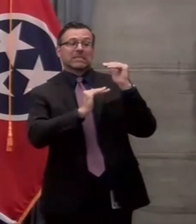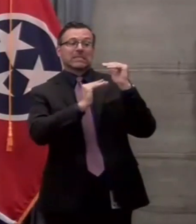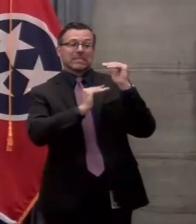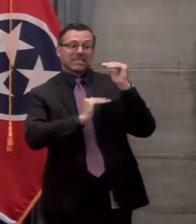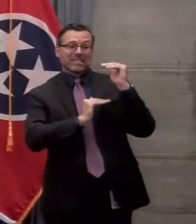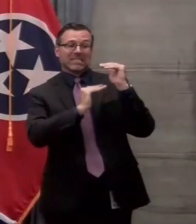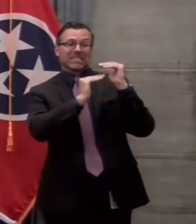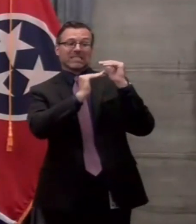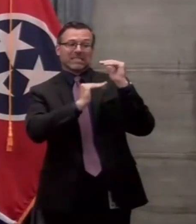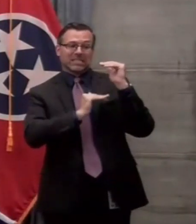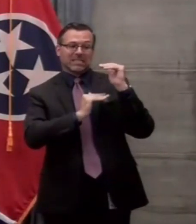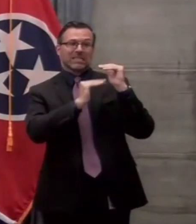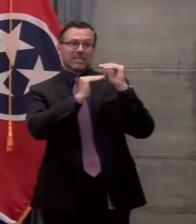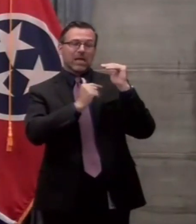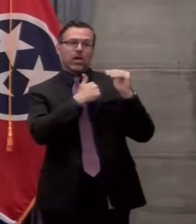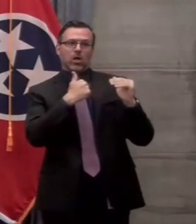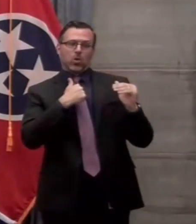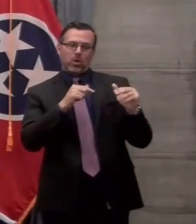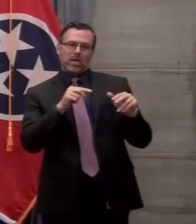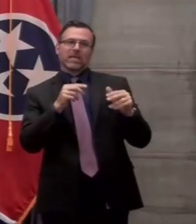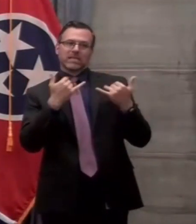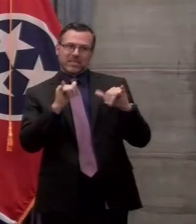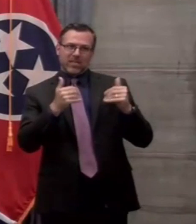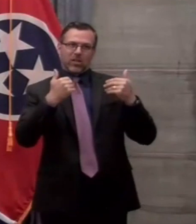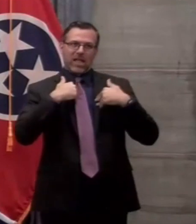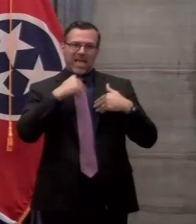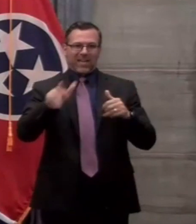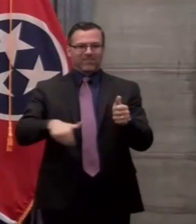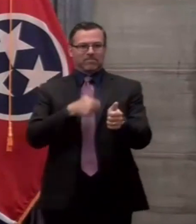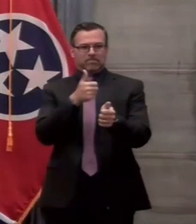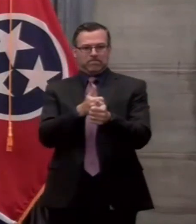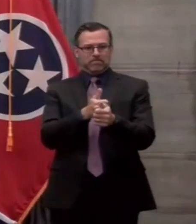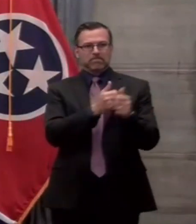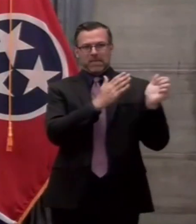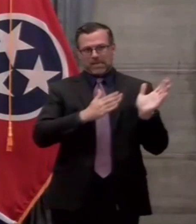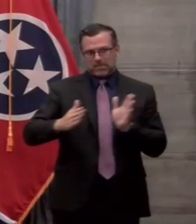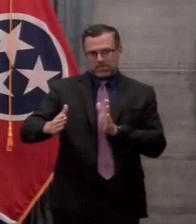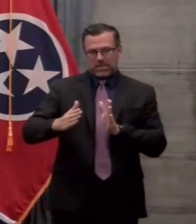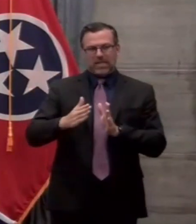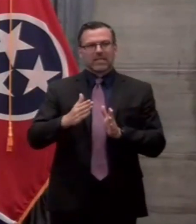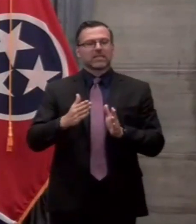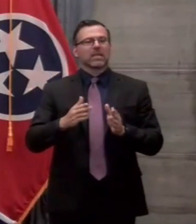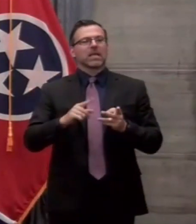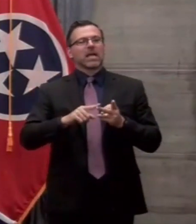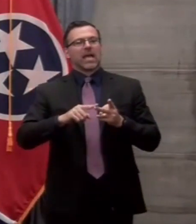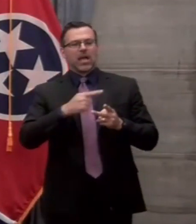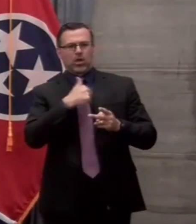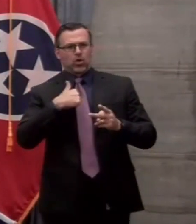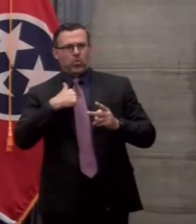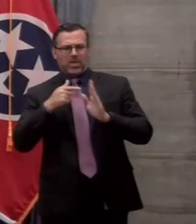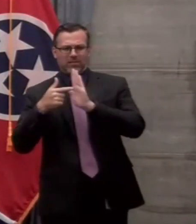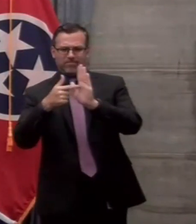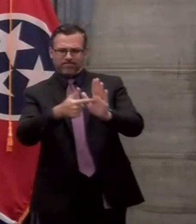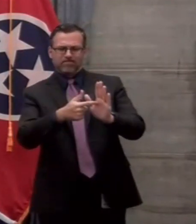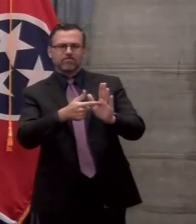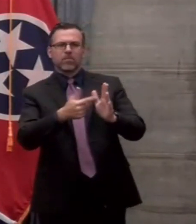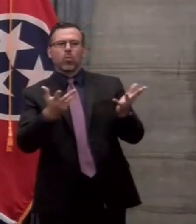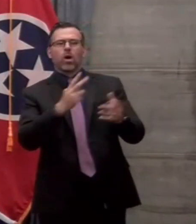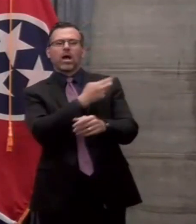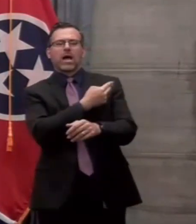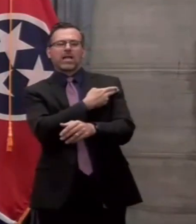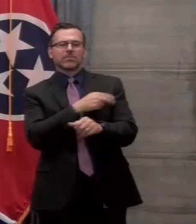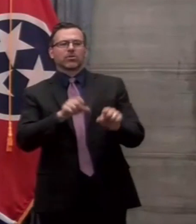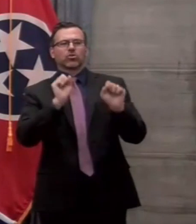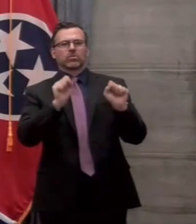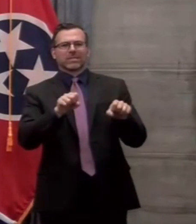close eye on hospital surge plans and what hospitals can do within their walls to take care of an increased patient load if it